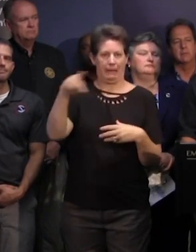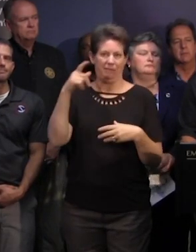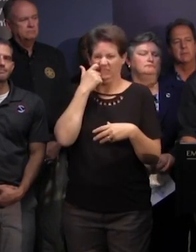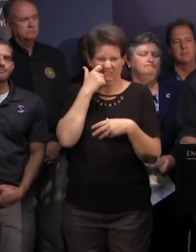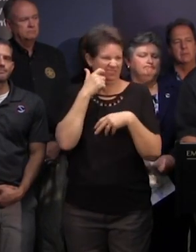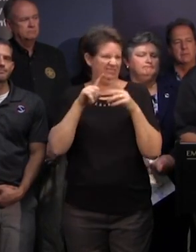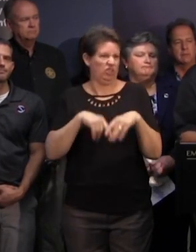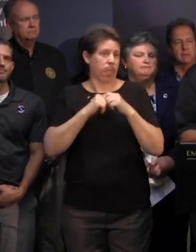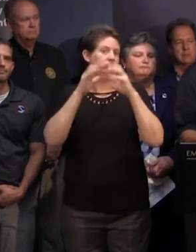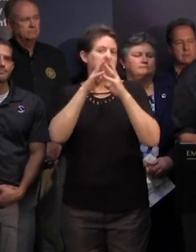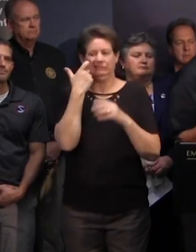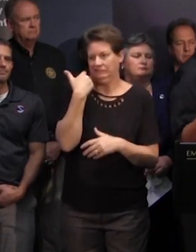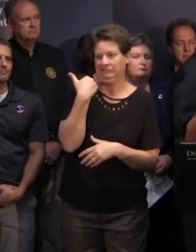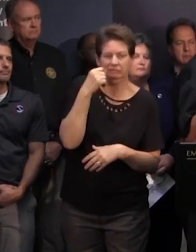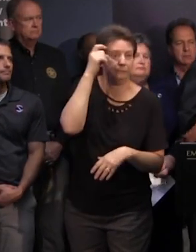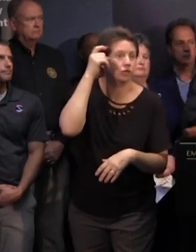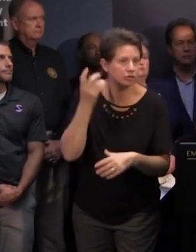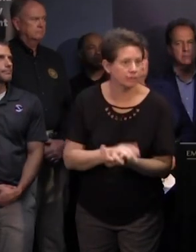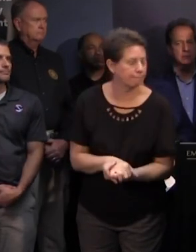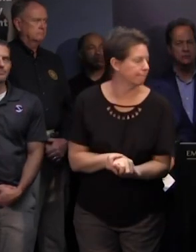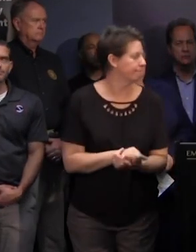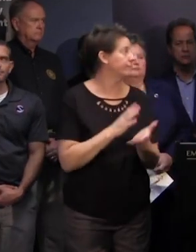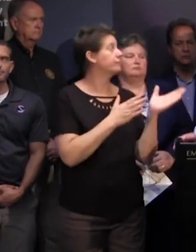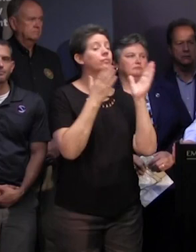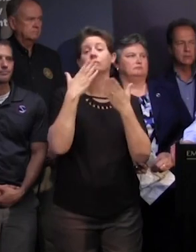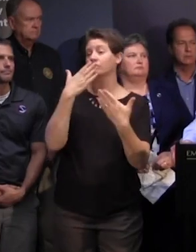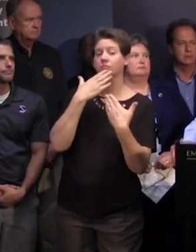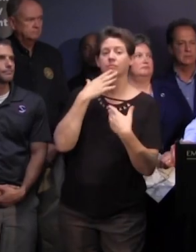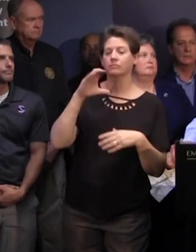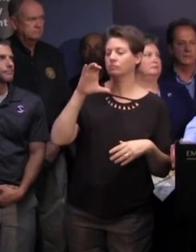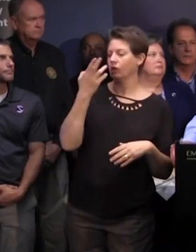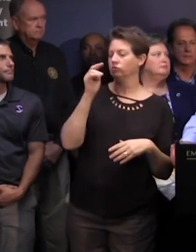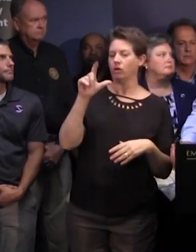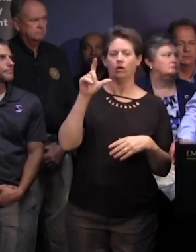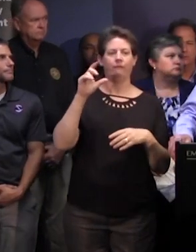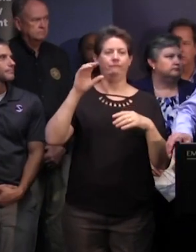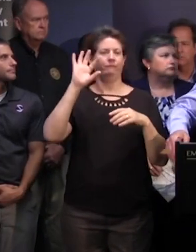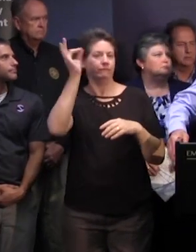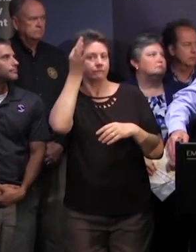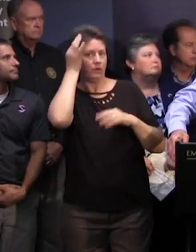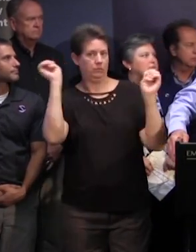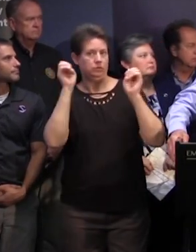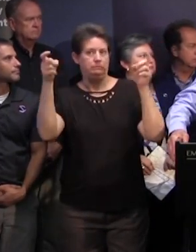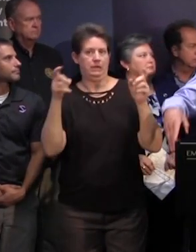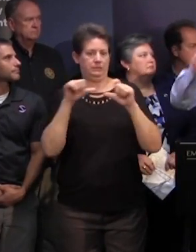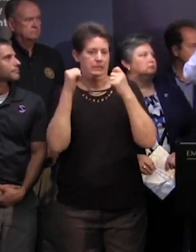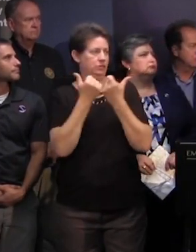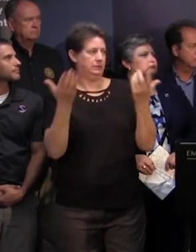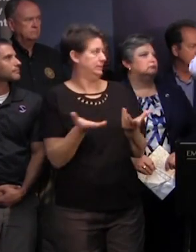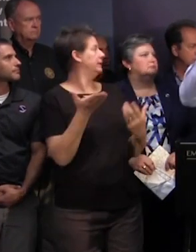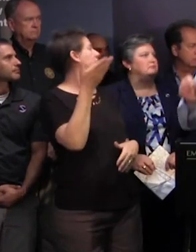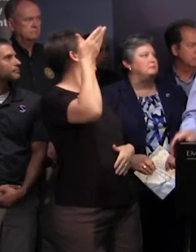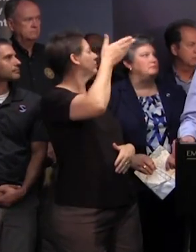this summer thank you sir thank you also uh mr fred choy with the federal emergency management agency is here with